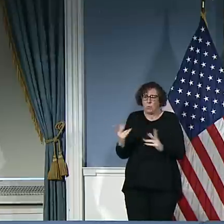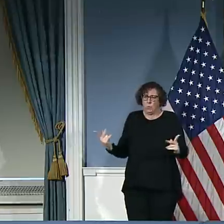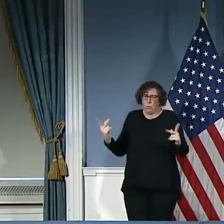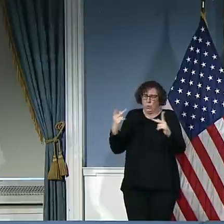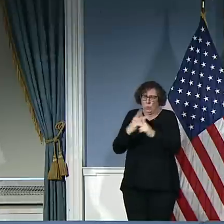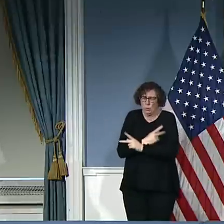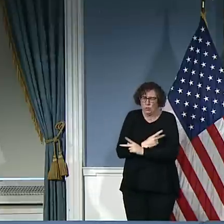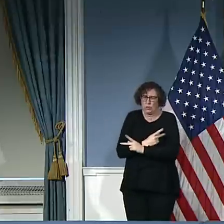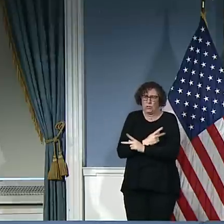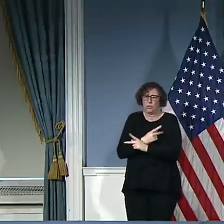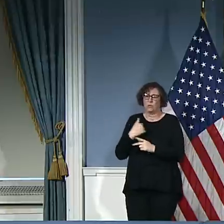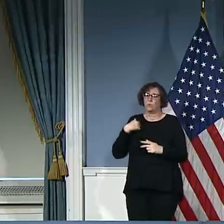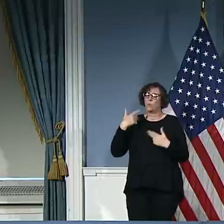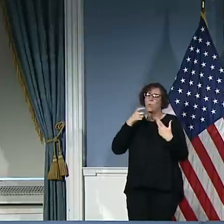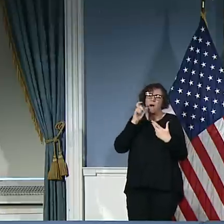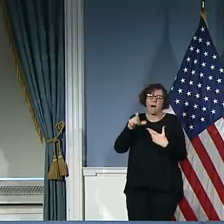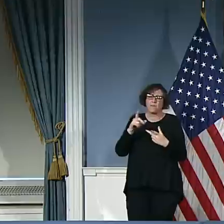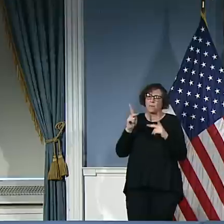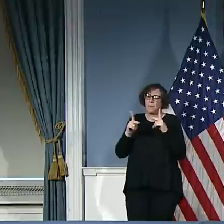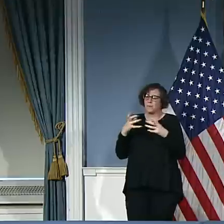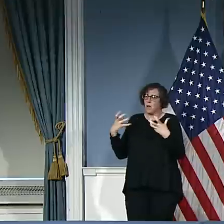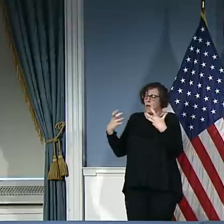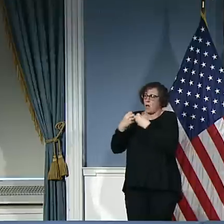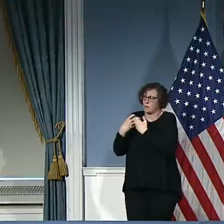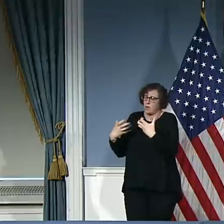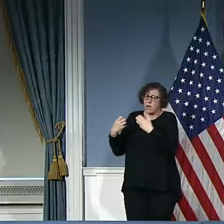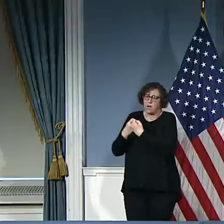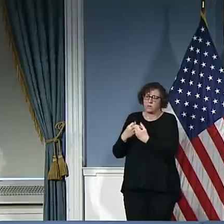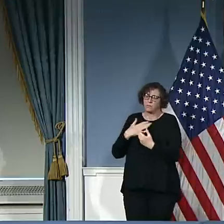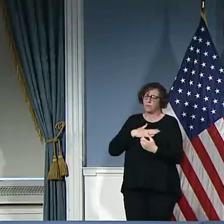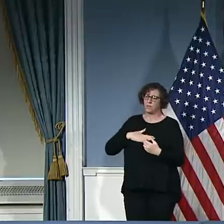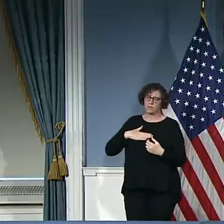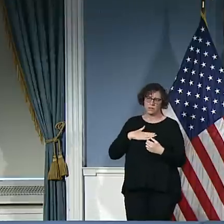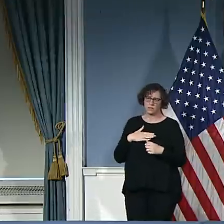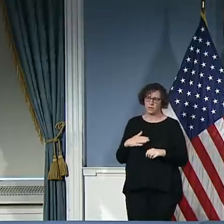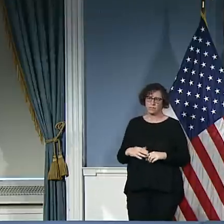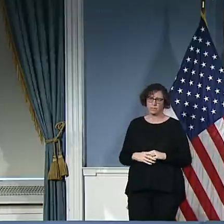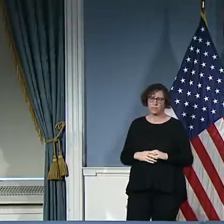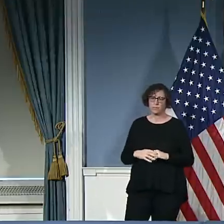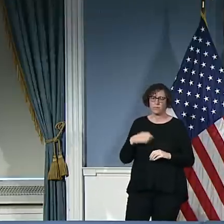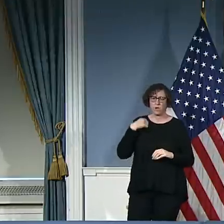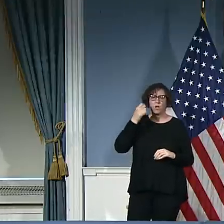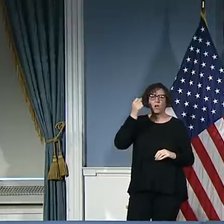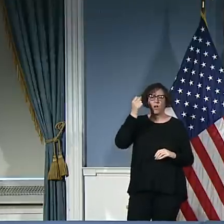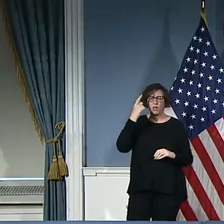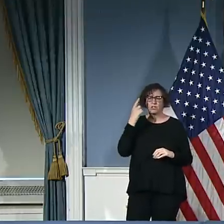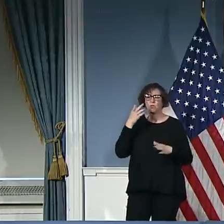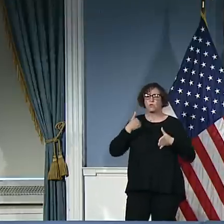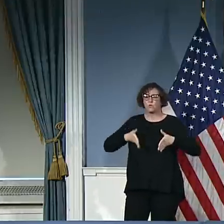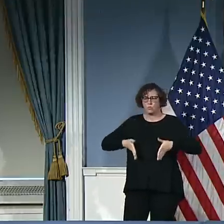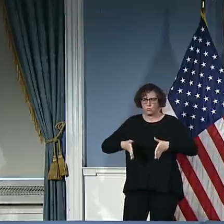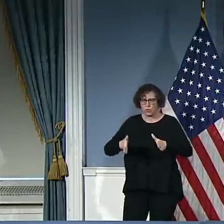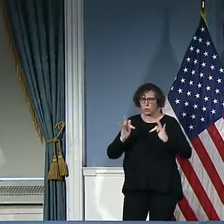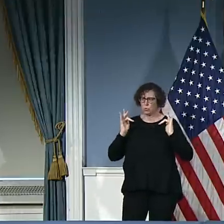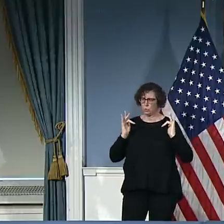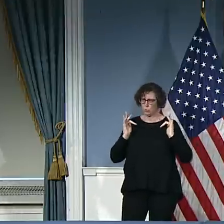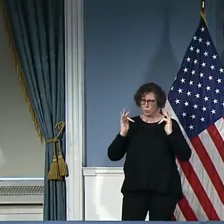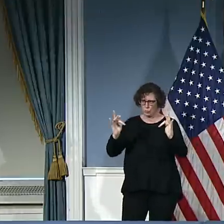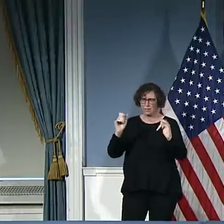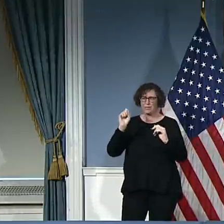even though the streets are more open, everyone still has to slow down and be careful